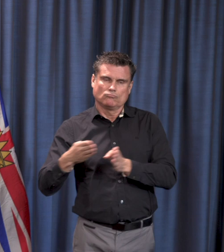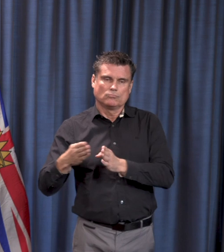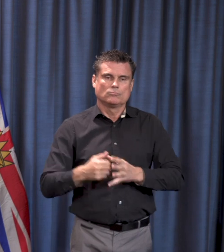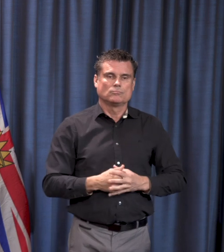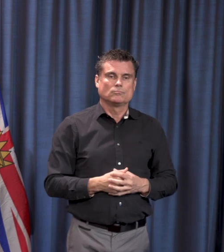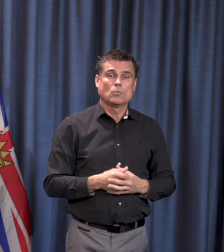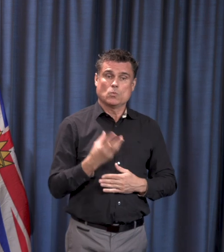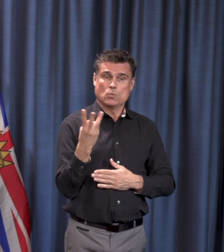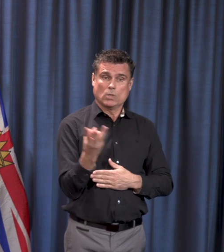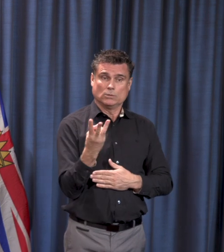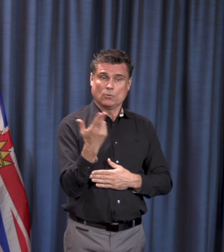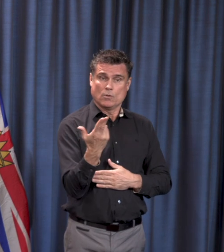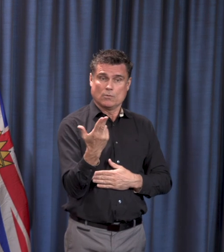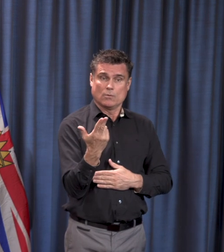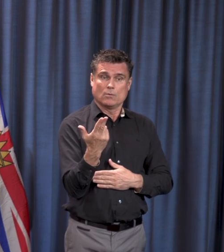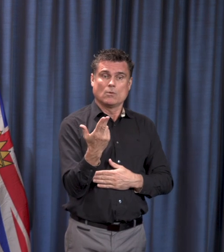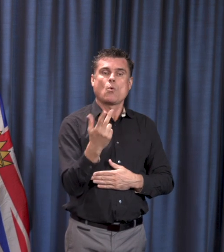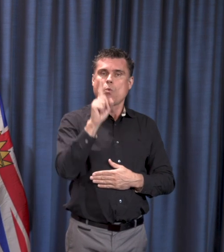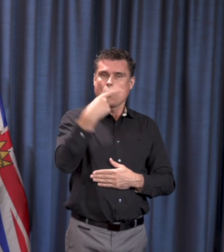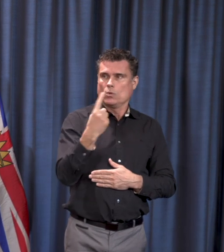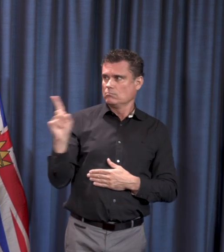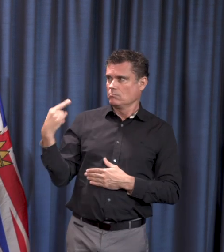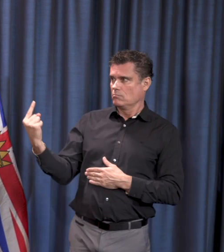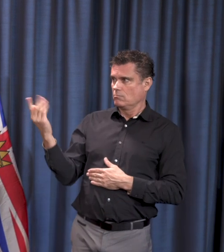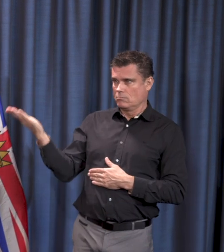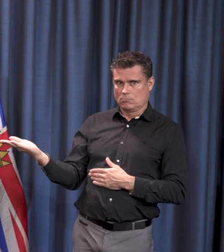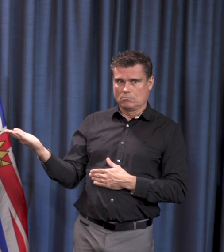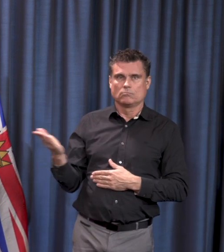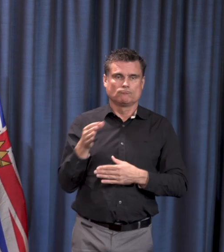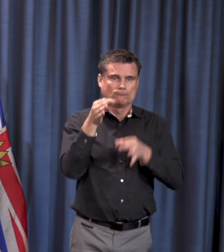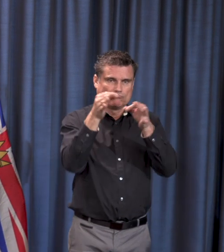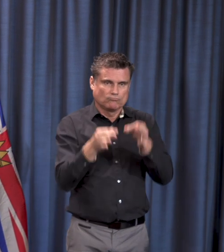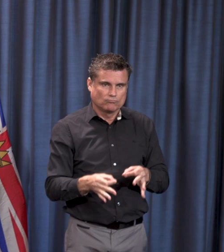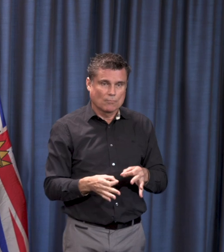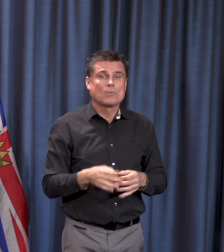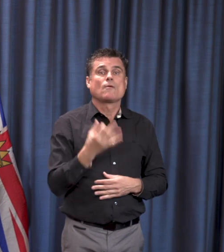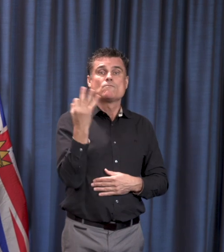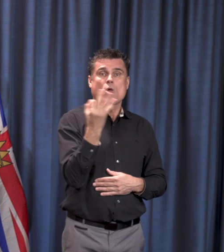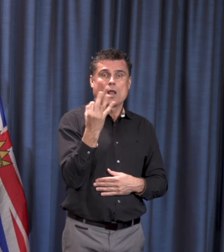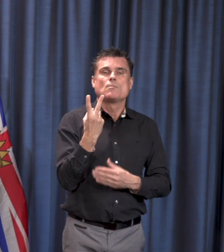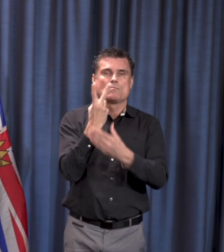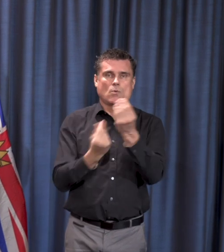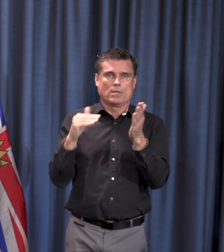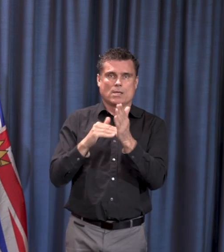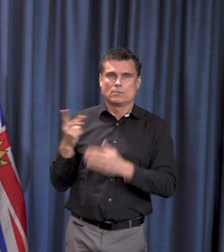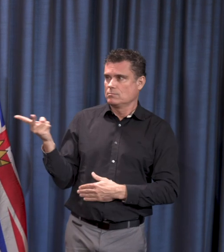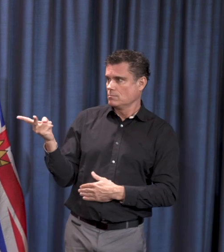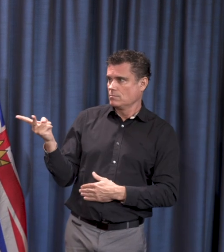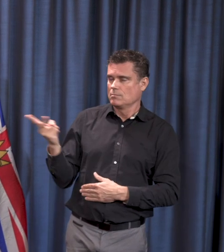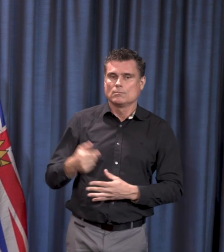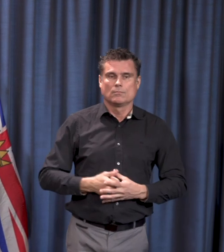it will be the two of us again. We are, as you would expect, especially for Dr. Henry, trying to reduce travel